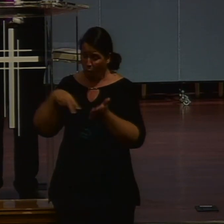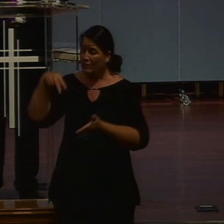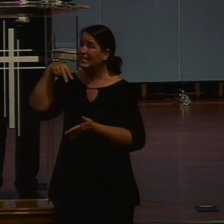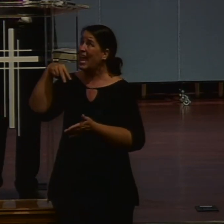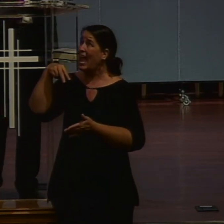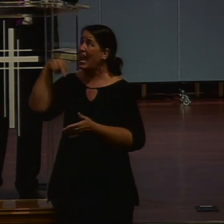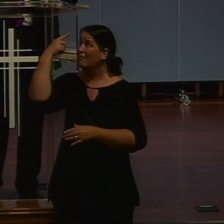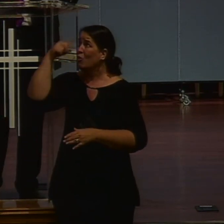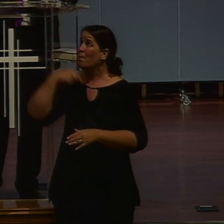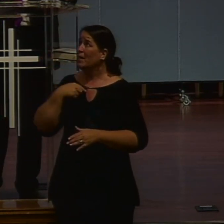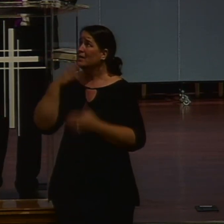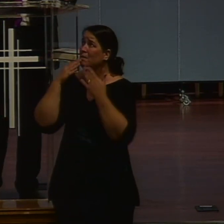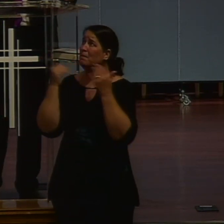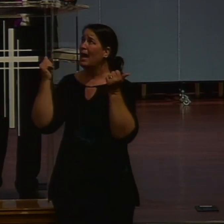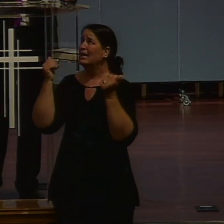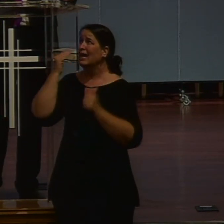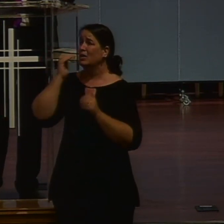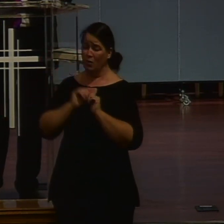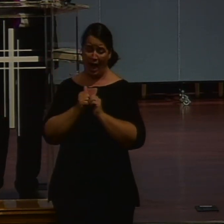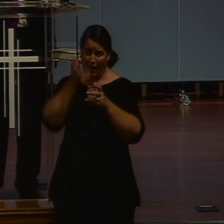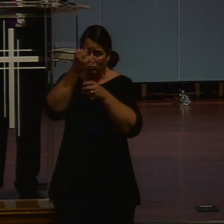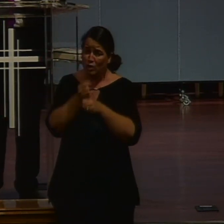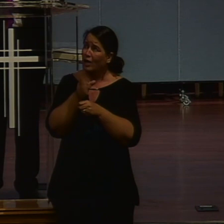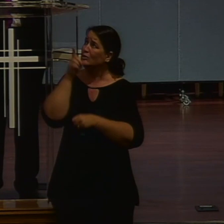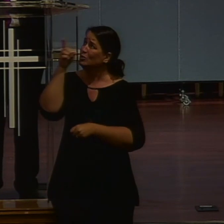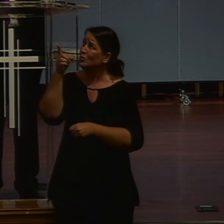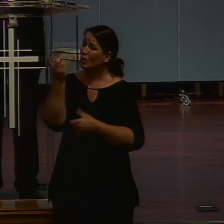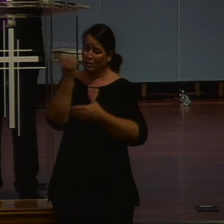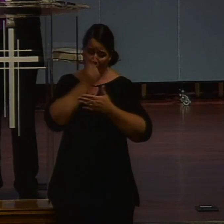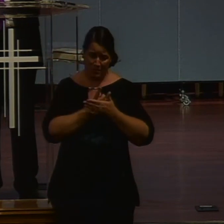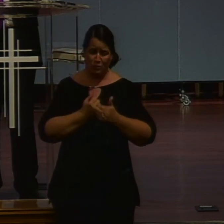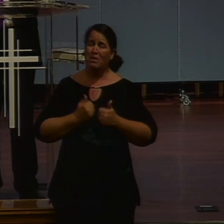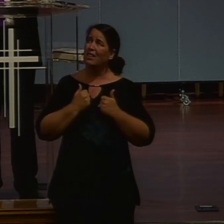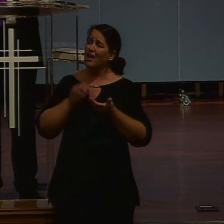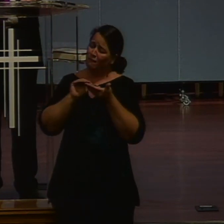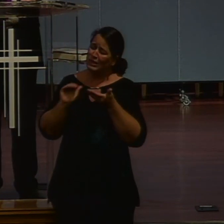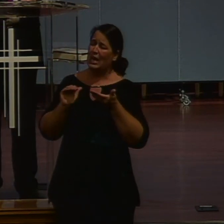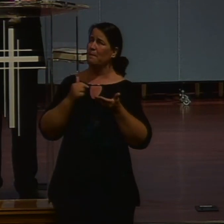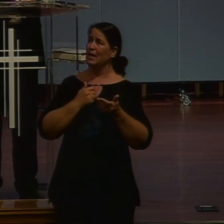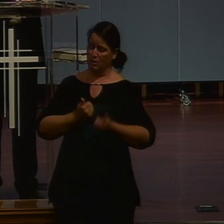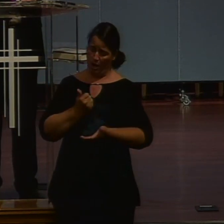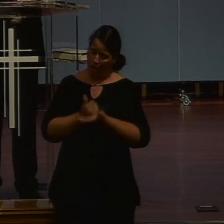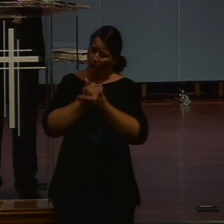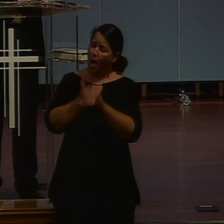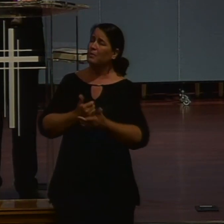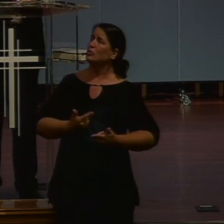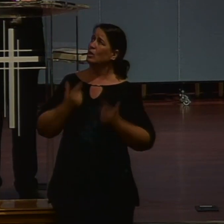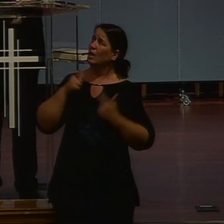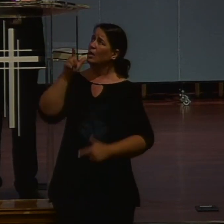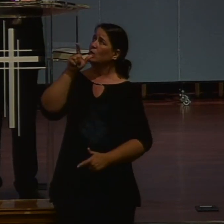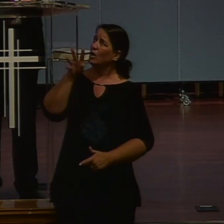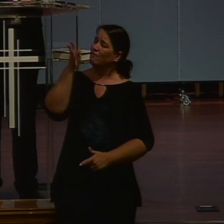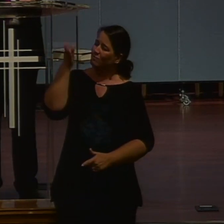I know how. I turn from my sin. And trust you as my lord and savior. Come into my life. Forgive me. And help me to live for you. Twenty. Four.